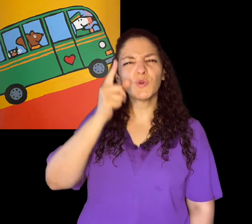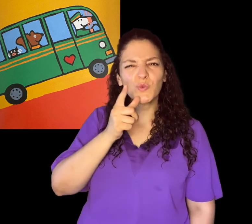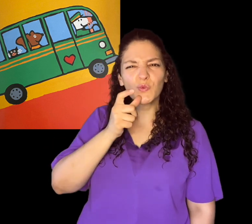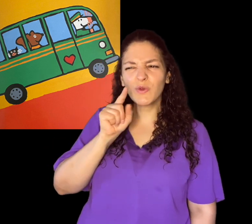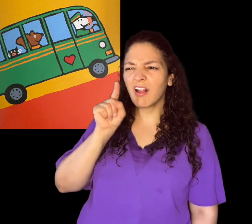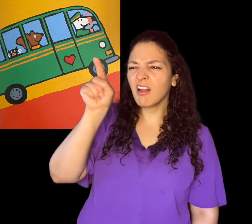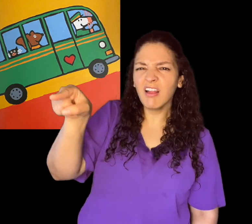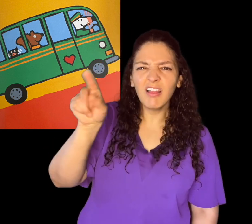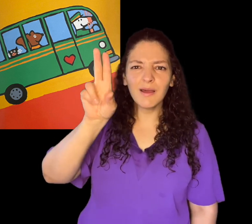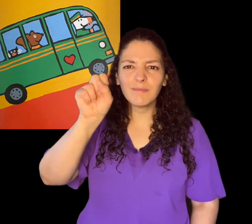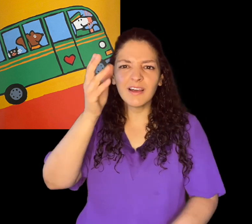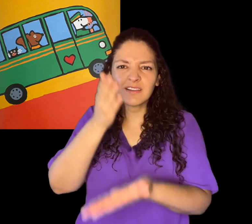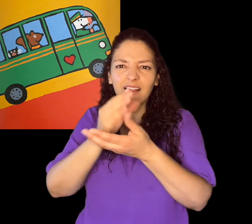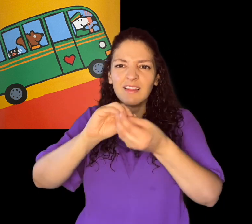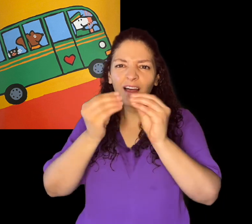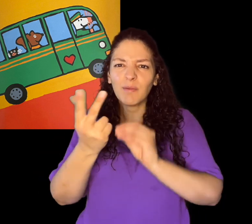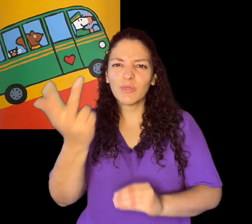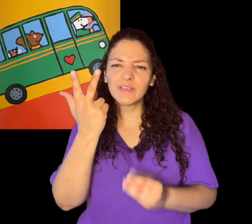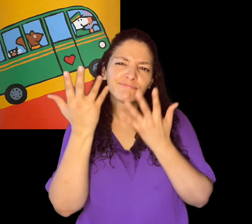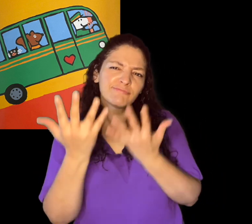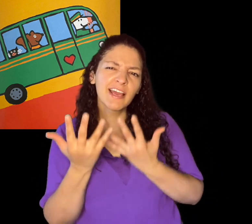Who will be waiting at bus stop number three?